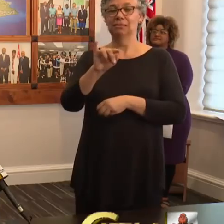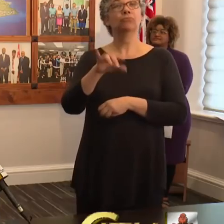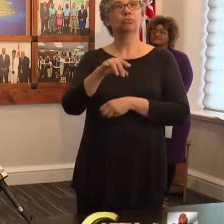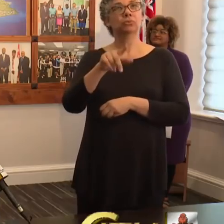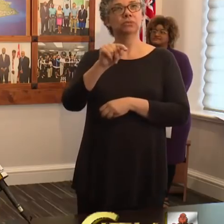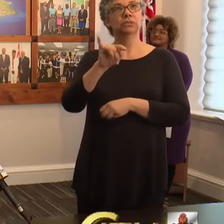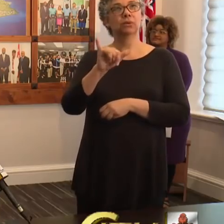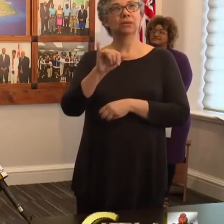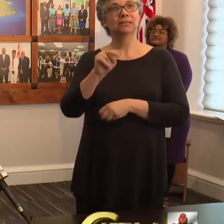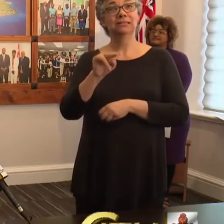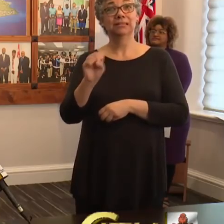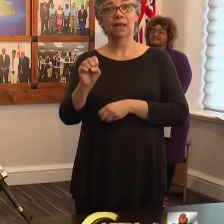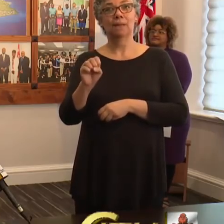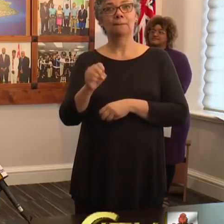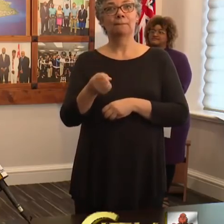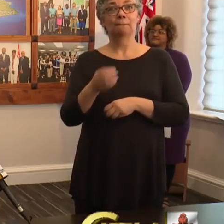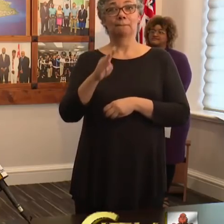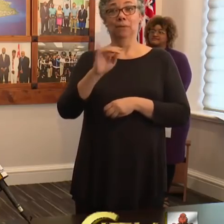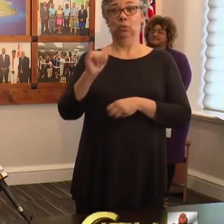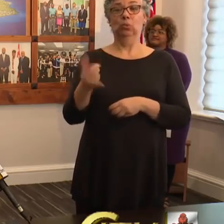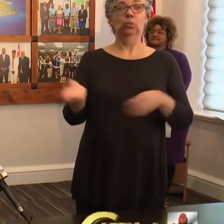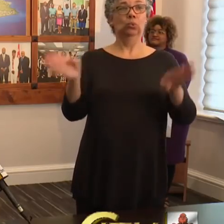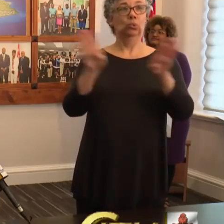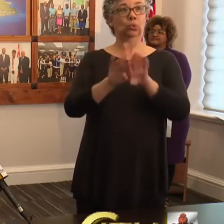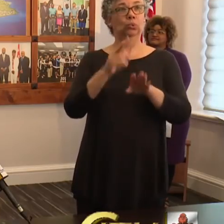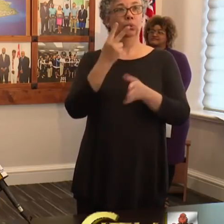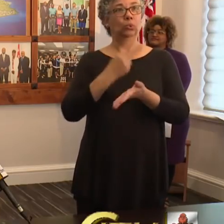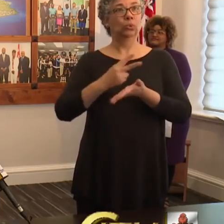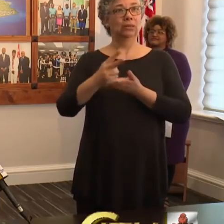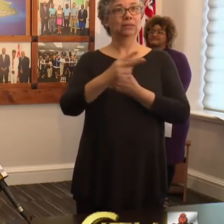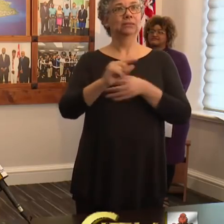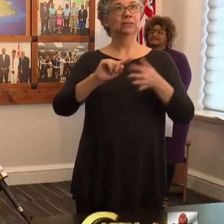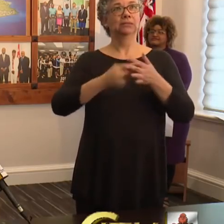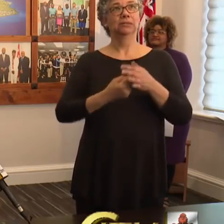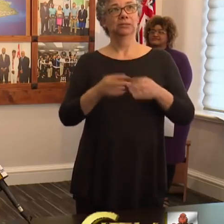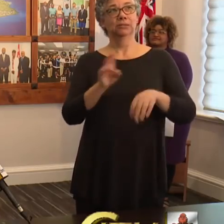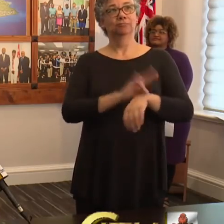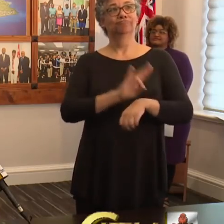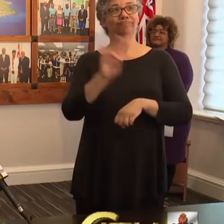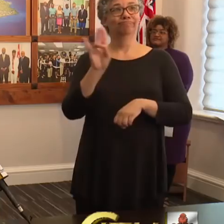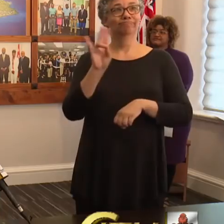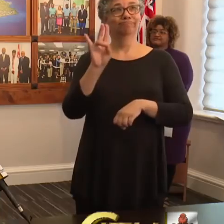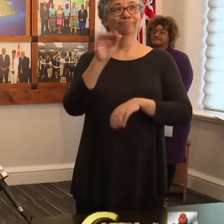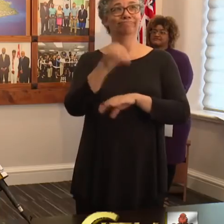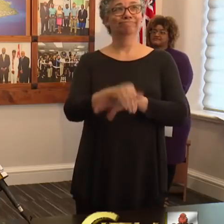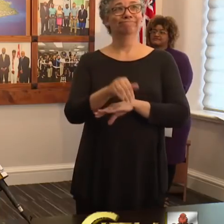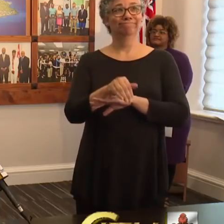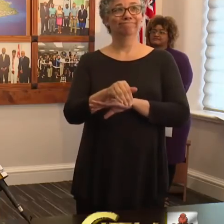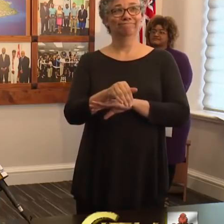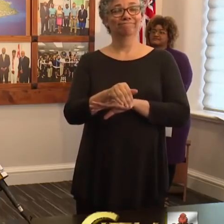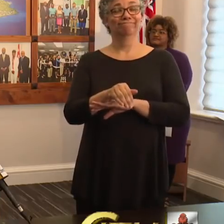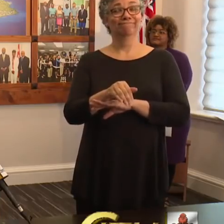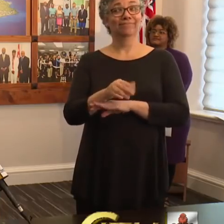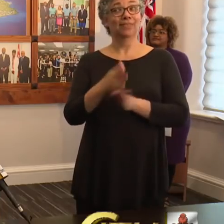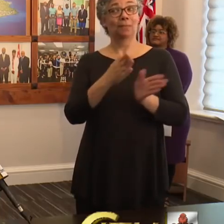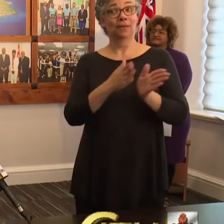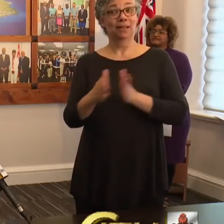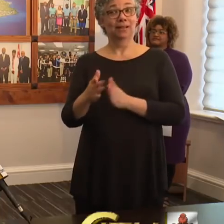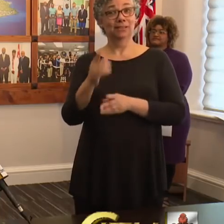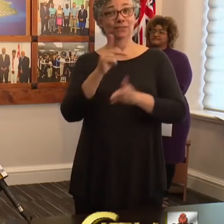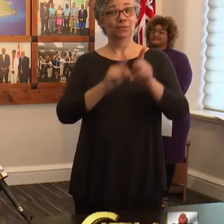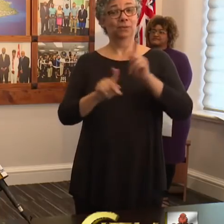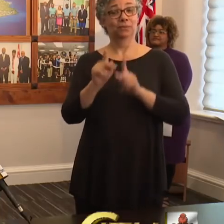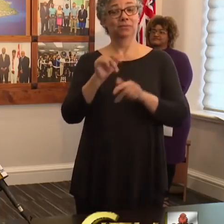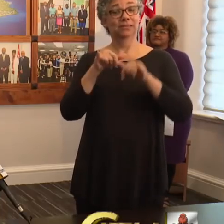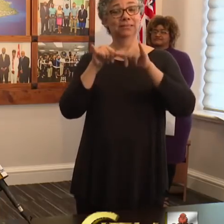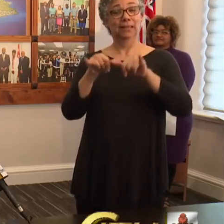close for two weeks beginning at 7 p.m. tonight. Remember, the objective of sheltering in place is for people to stay